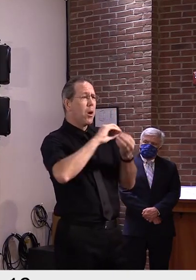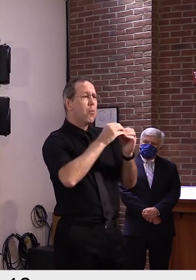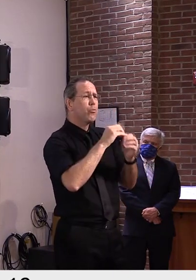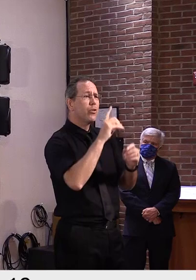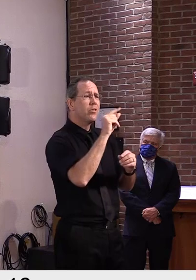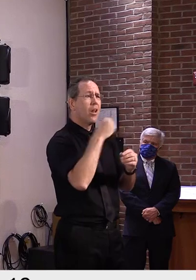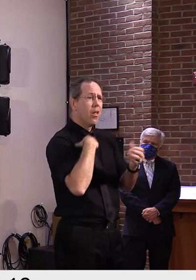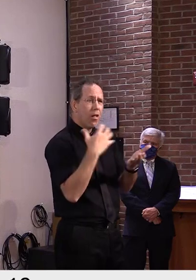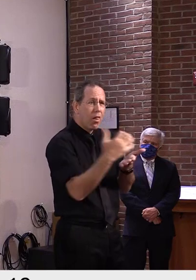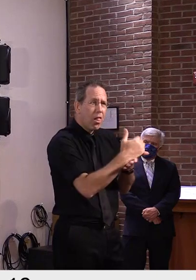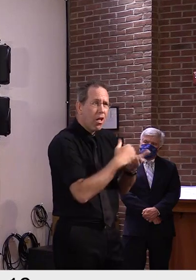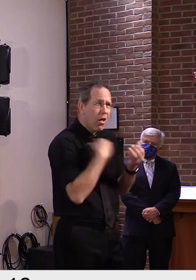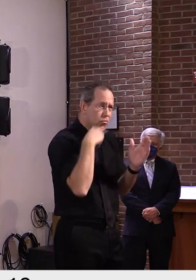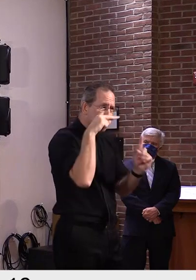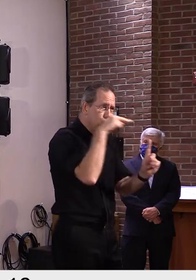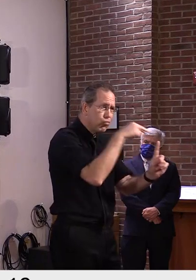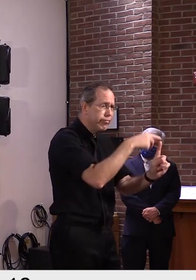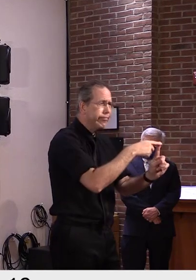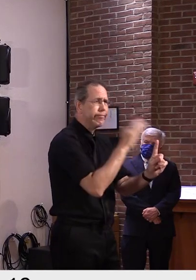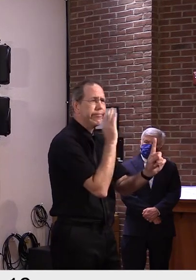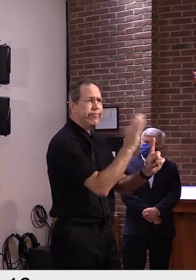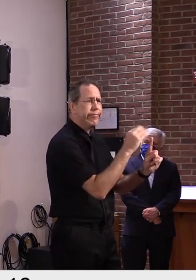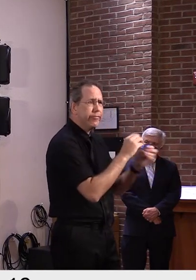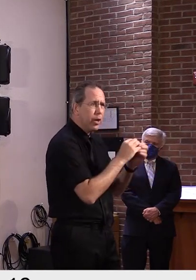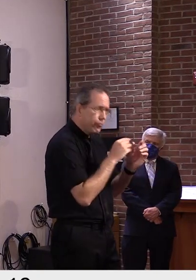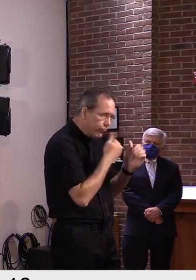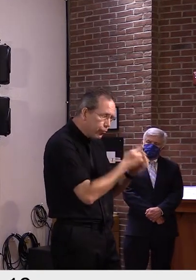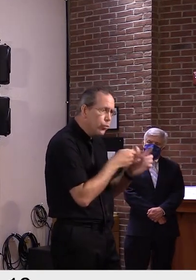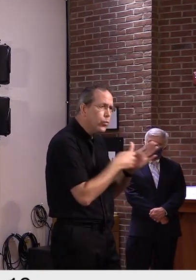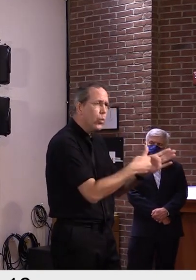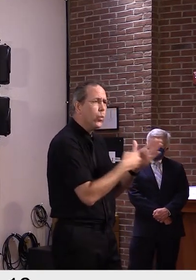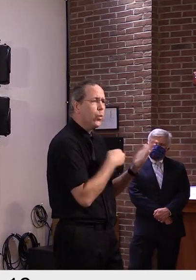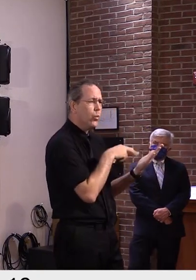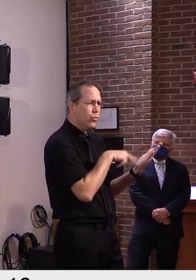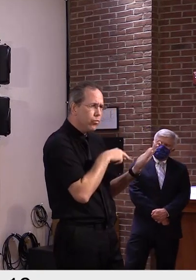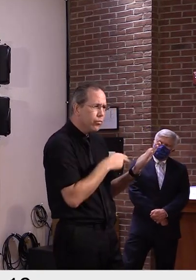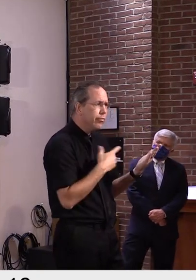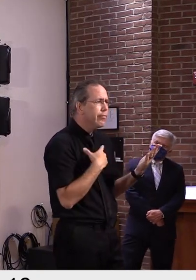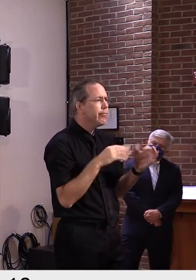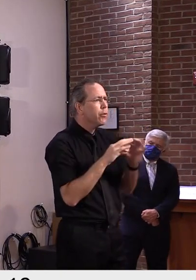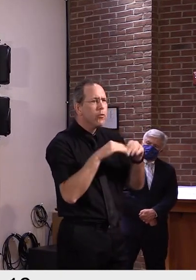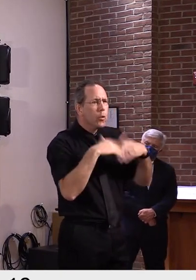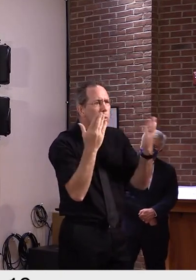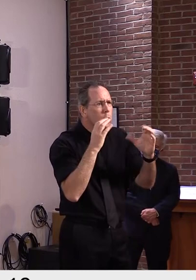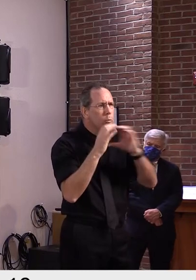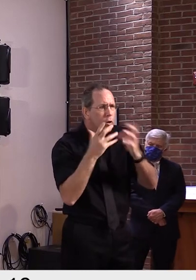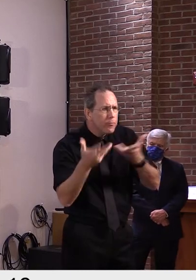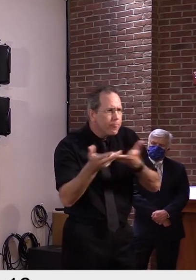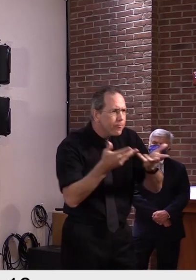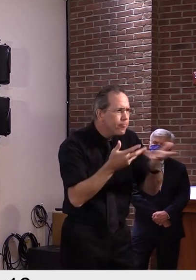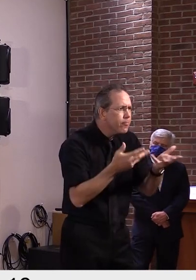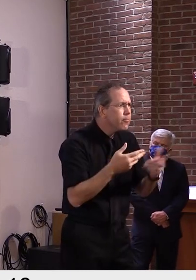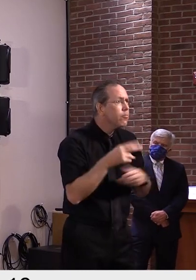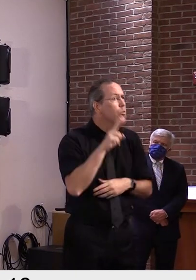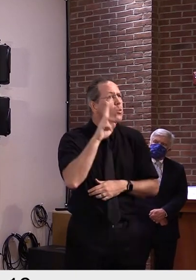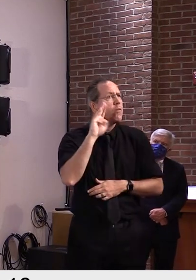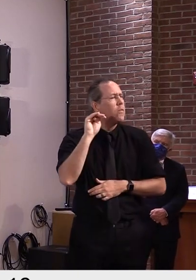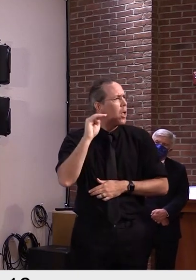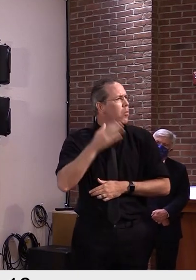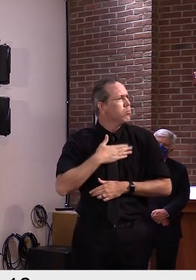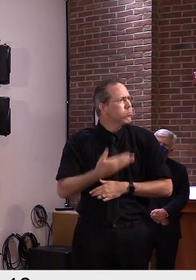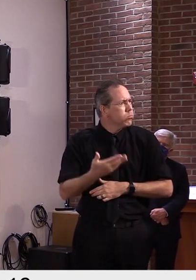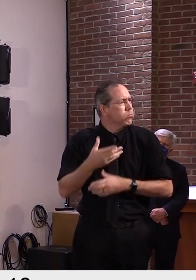communication and looking for guidance on the appropriate courses of action each time positives result.